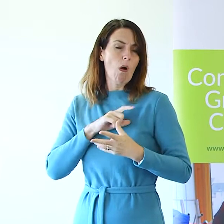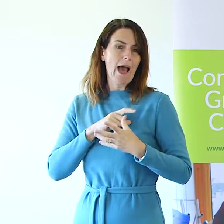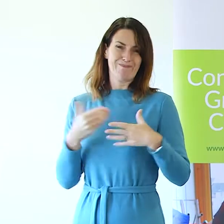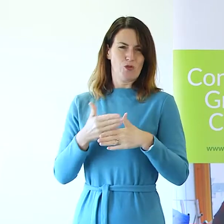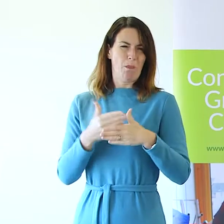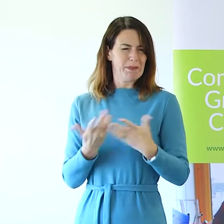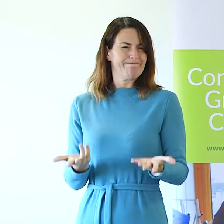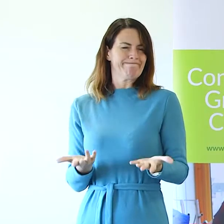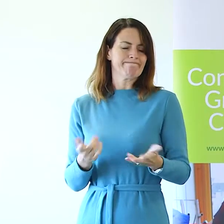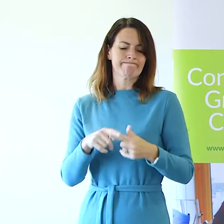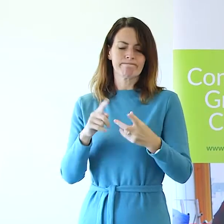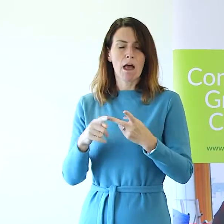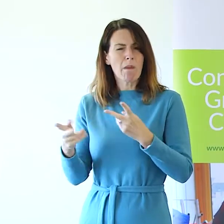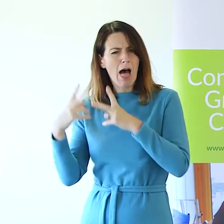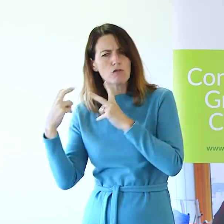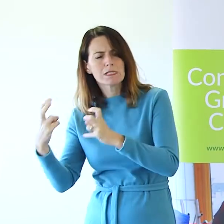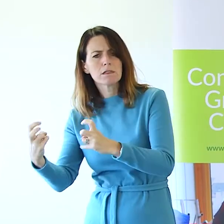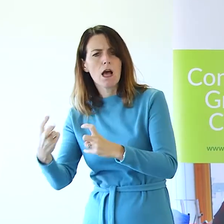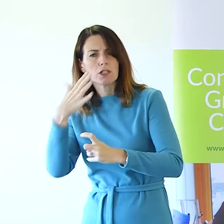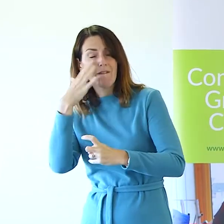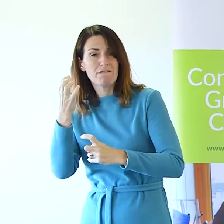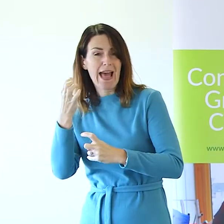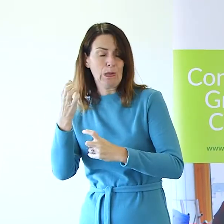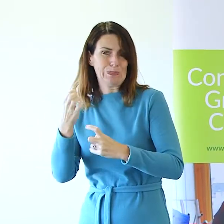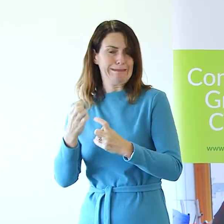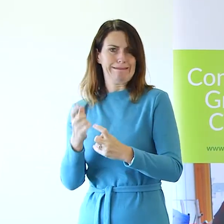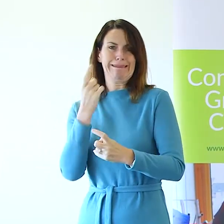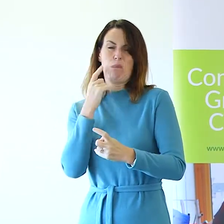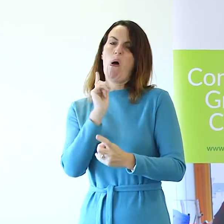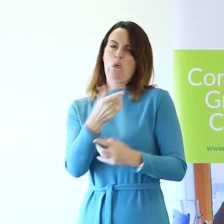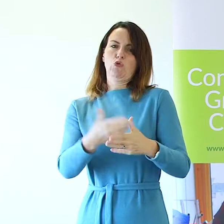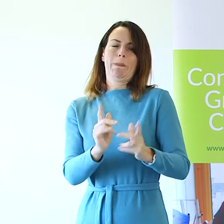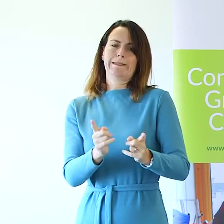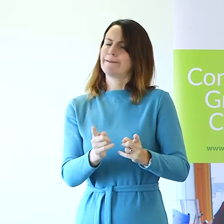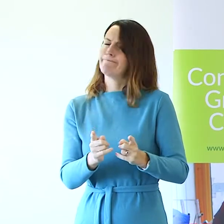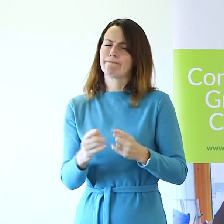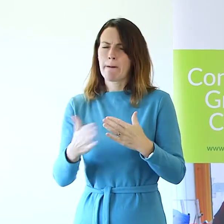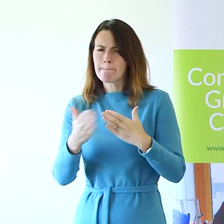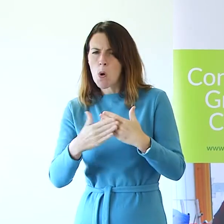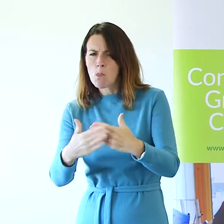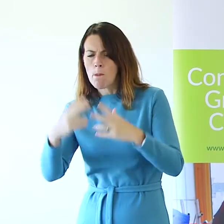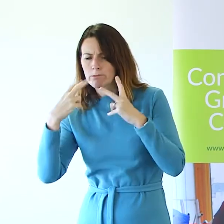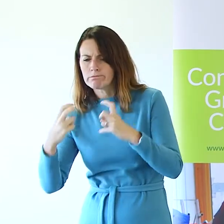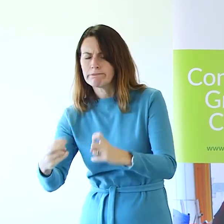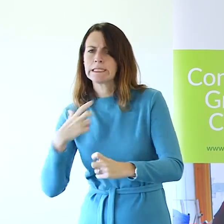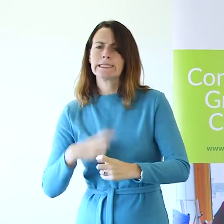But other researchers suggest the case is just not that simple and much more investigation is needed.